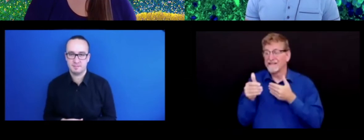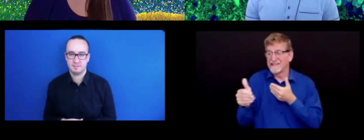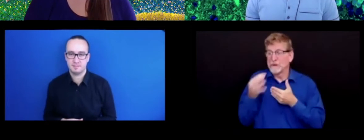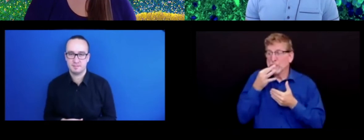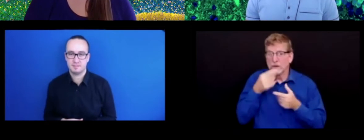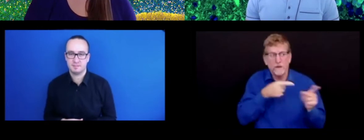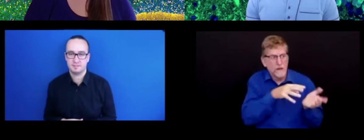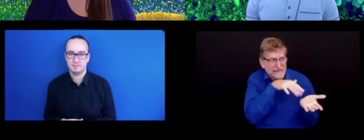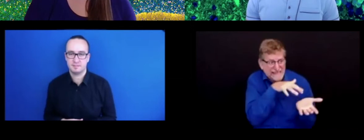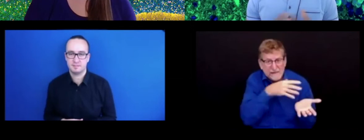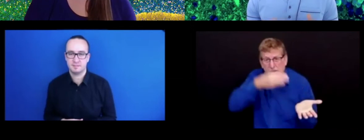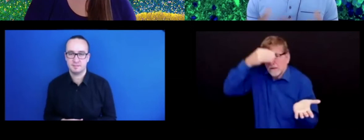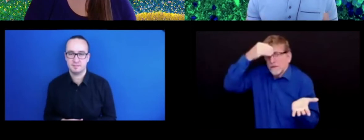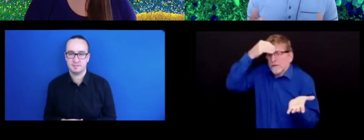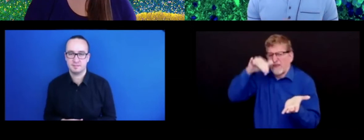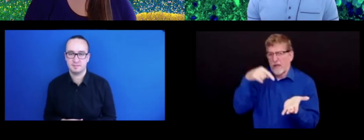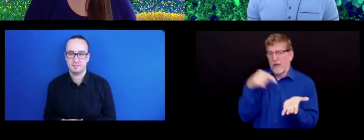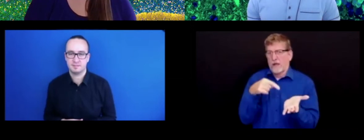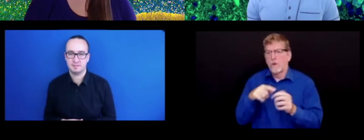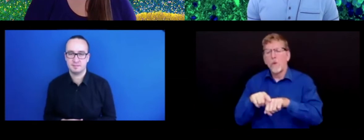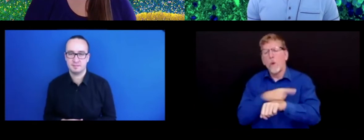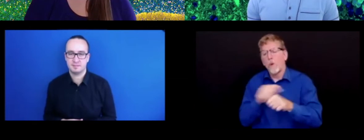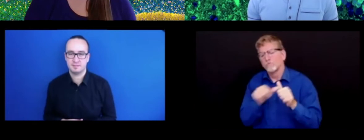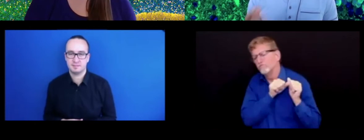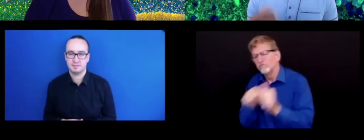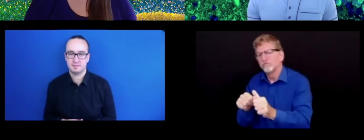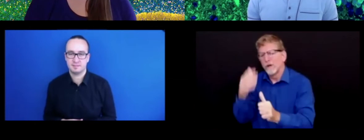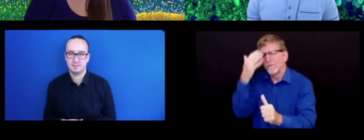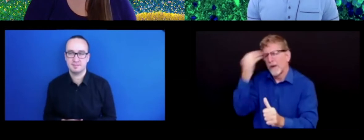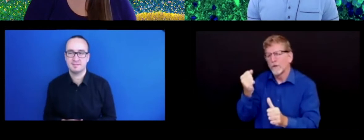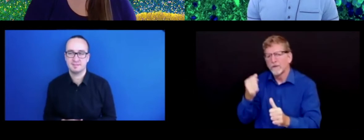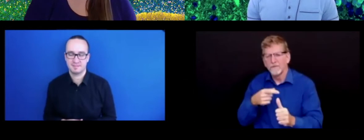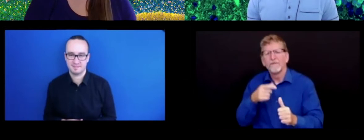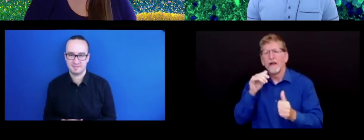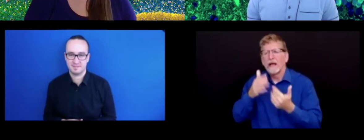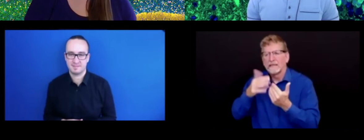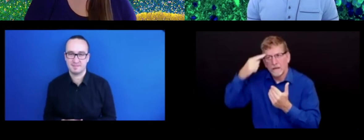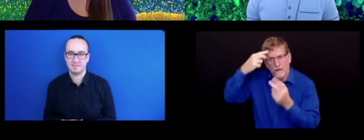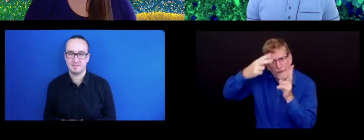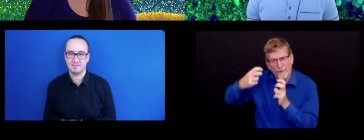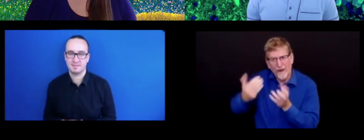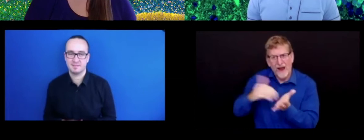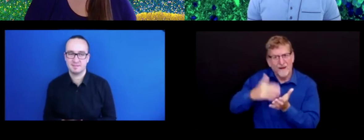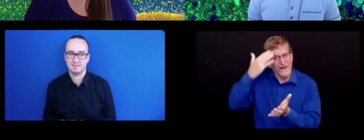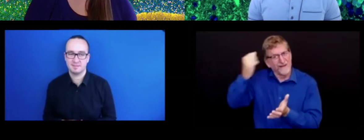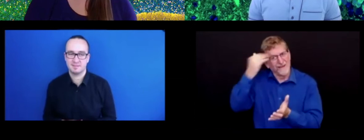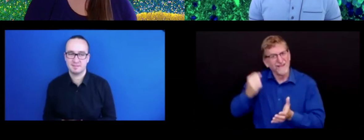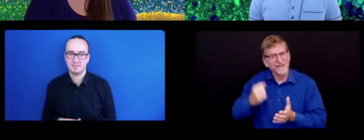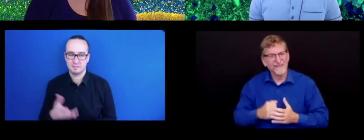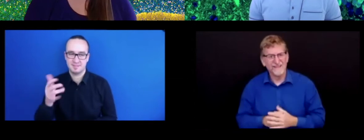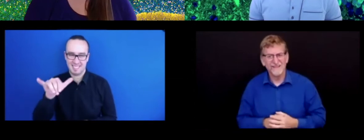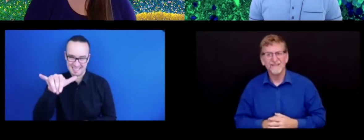You have the sort of longer term memory that you can pull from and retrieve these memories, right?